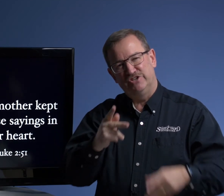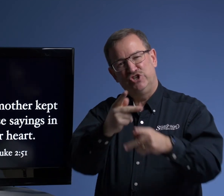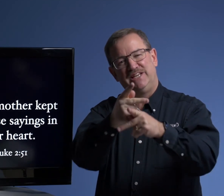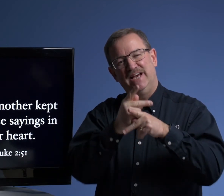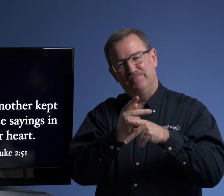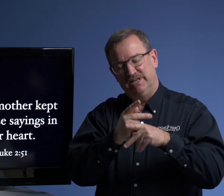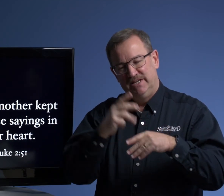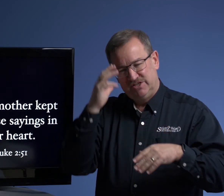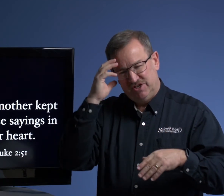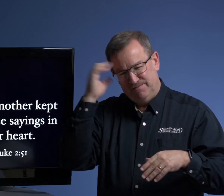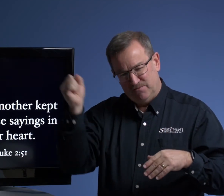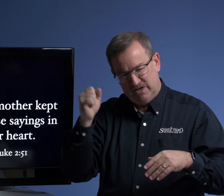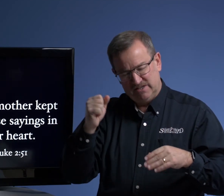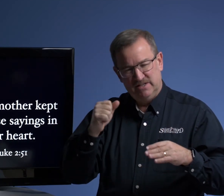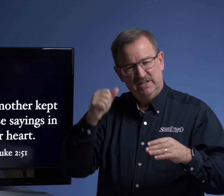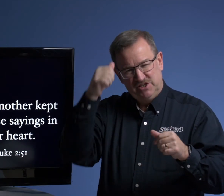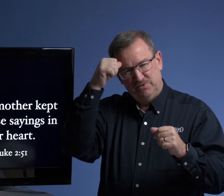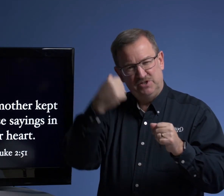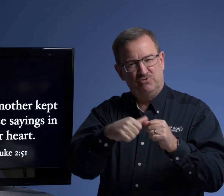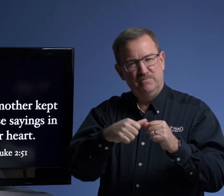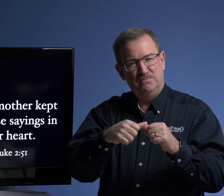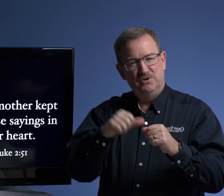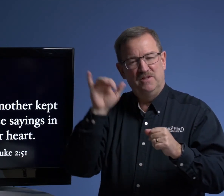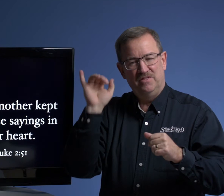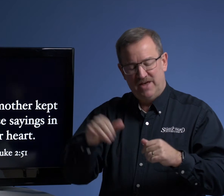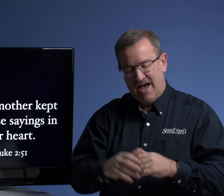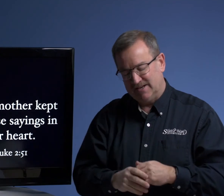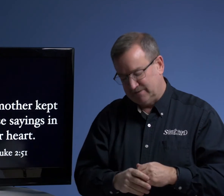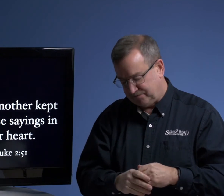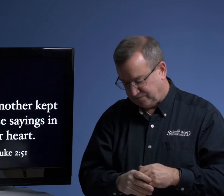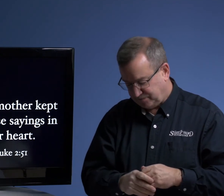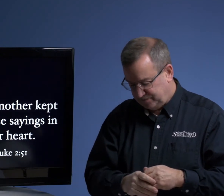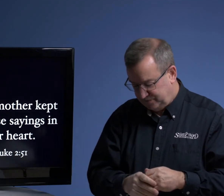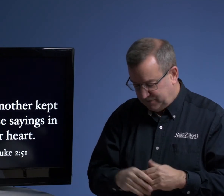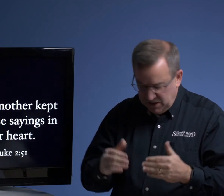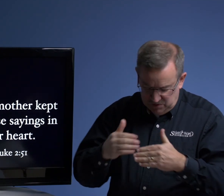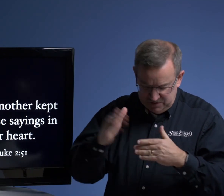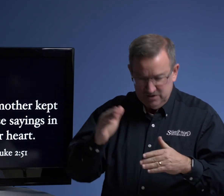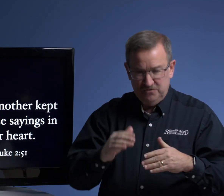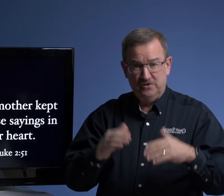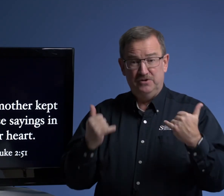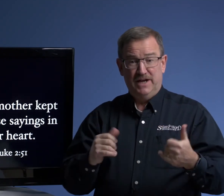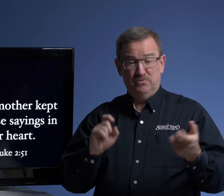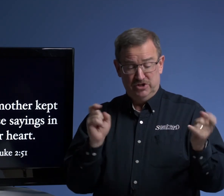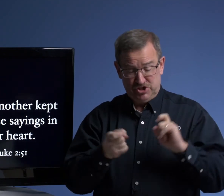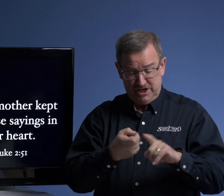she kept it. She memorized it. She wanted to remember that. Well, we go a little further. Now we're going to change